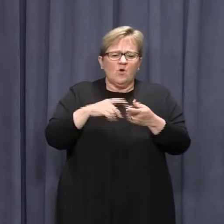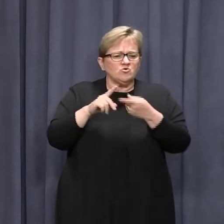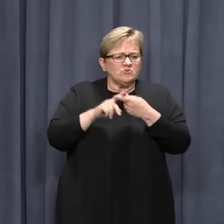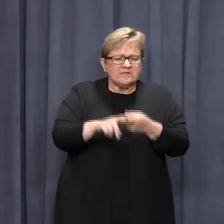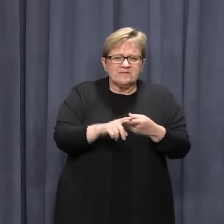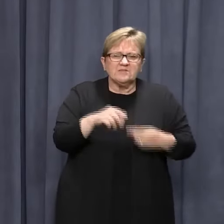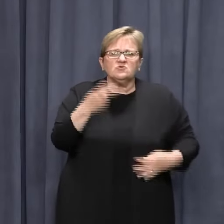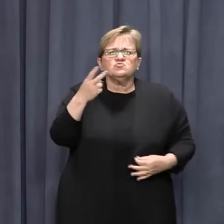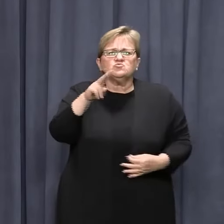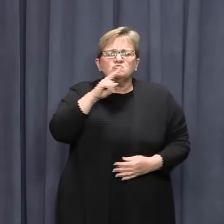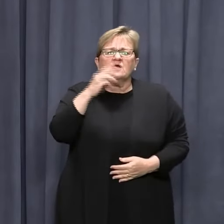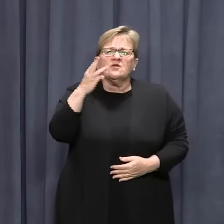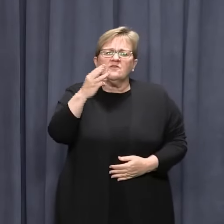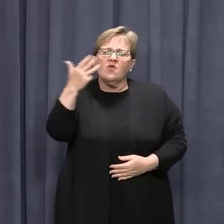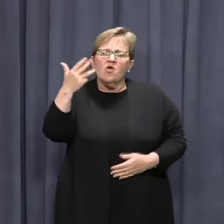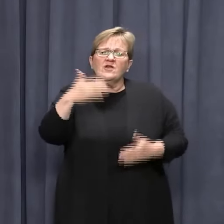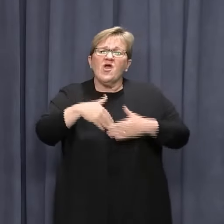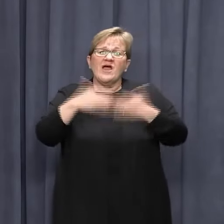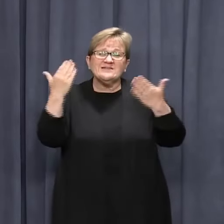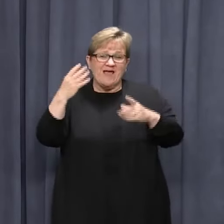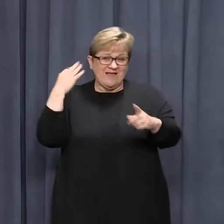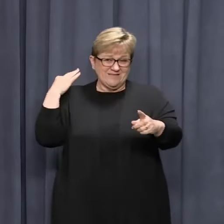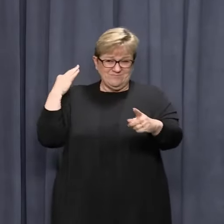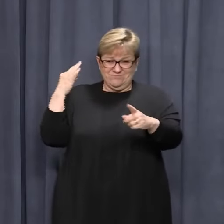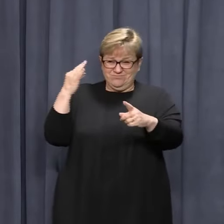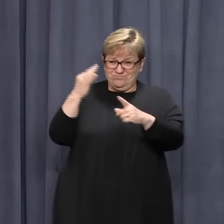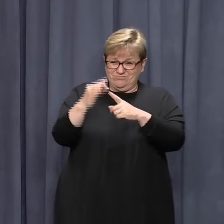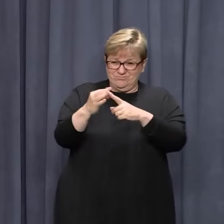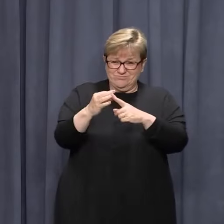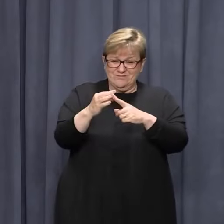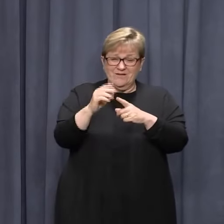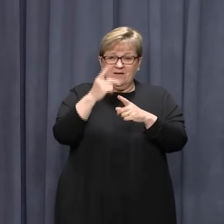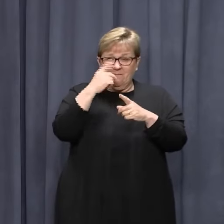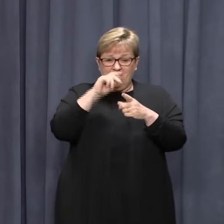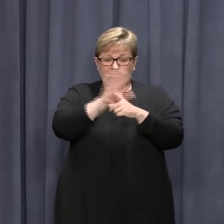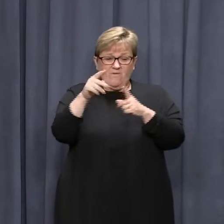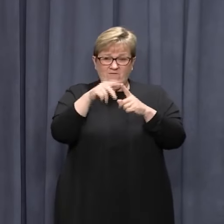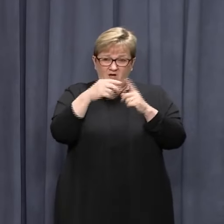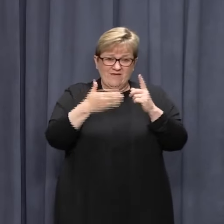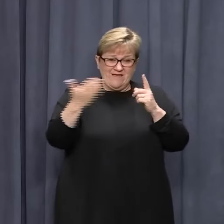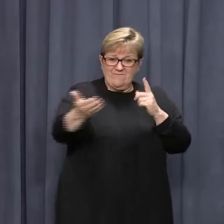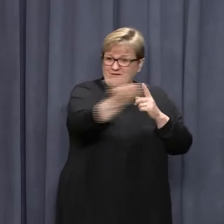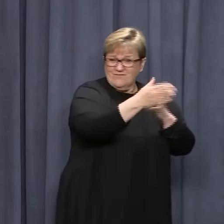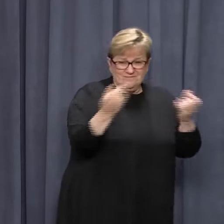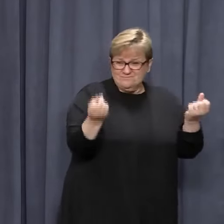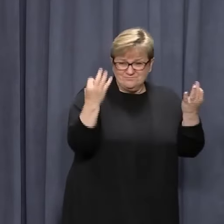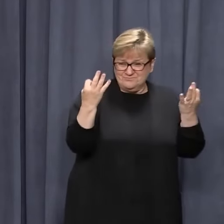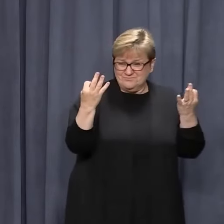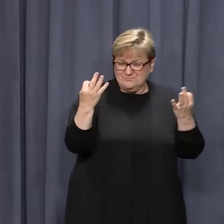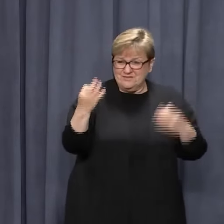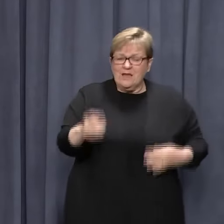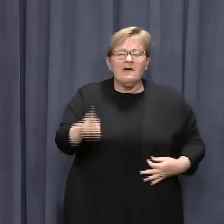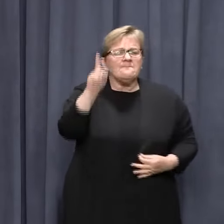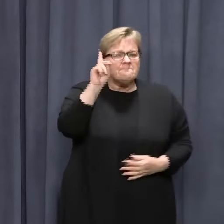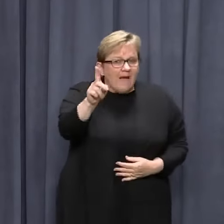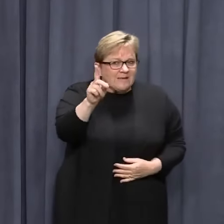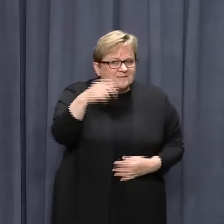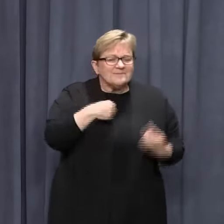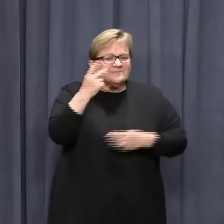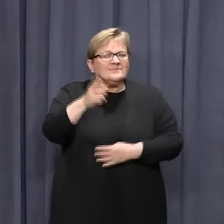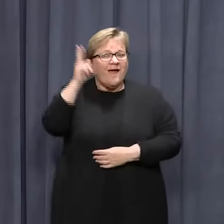our 239 day stretch of no local cases of COVID-19. But I repeat,